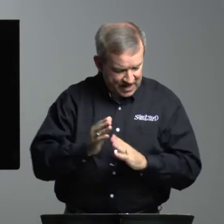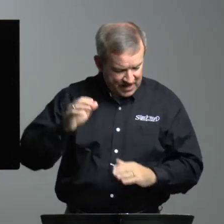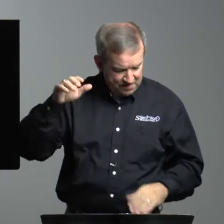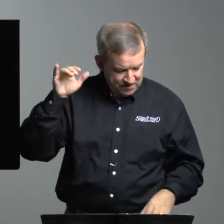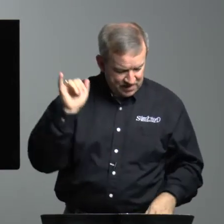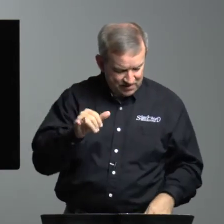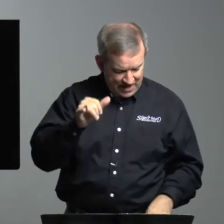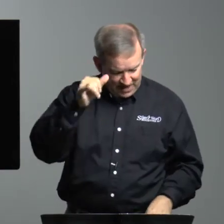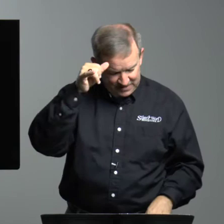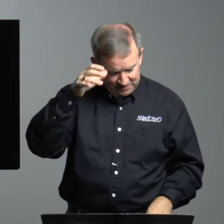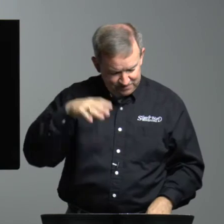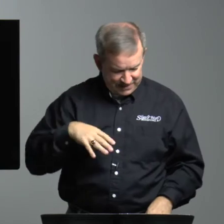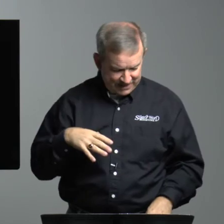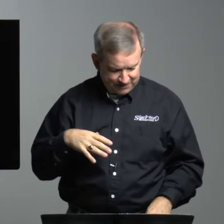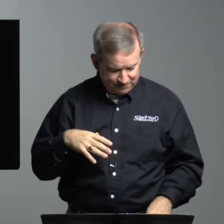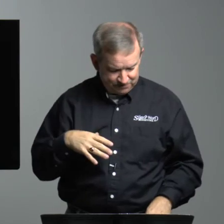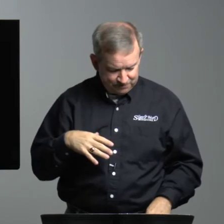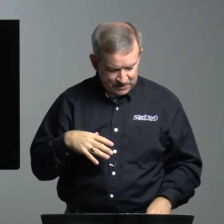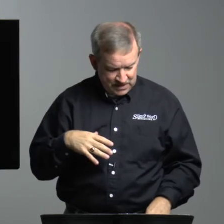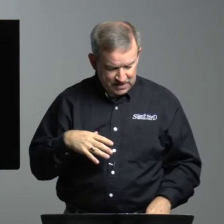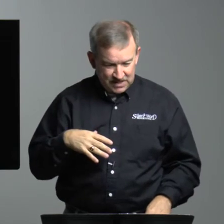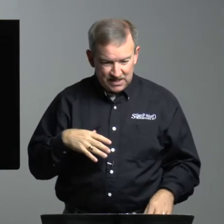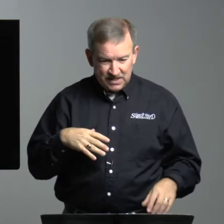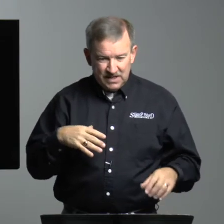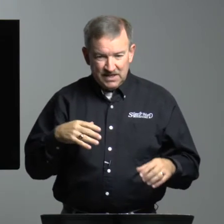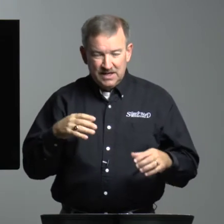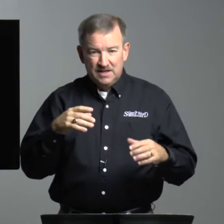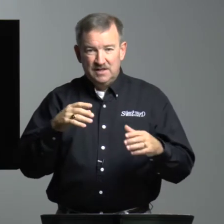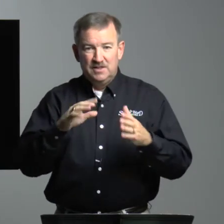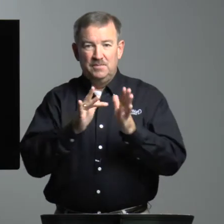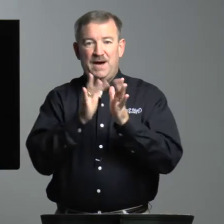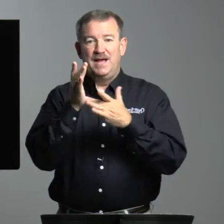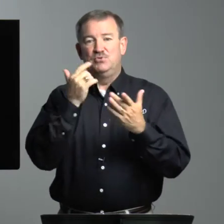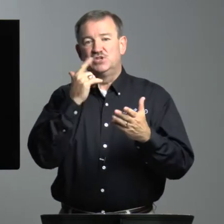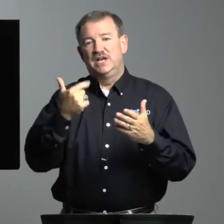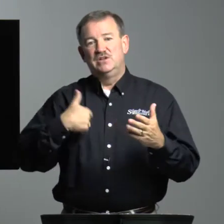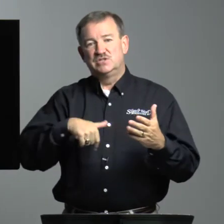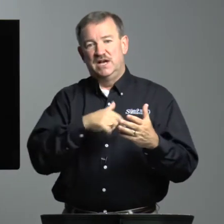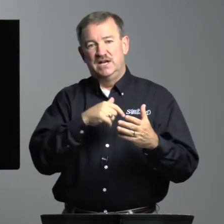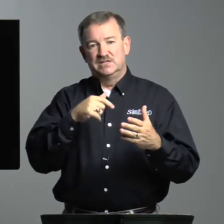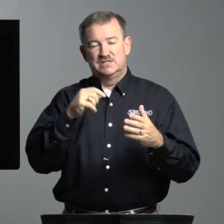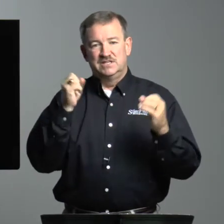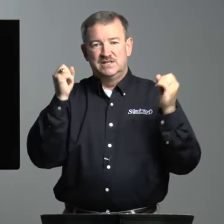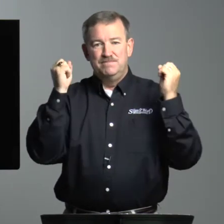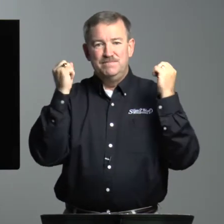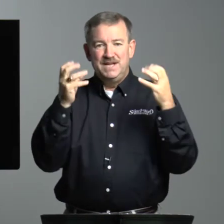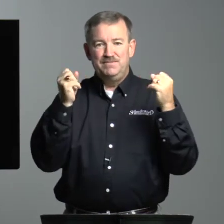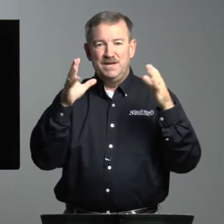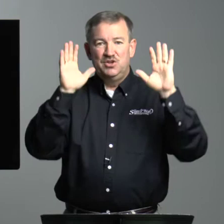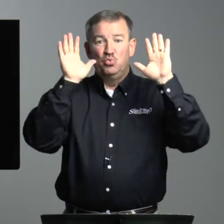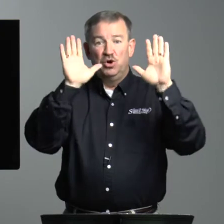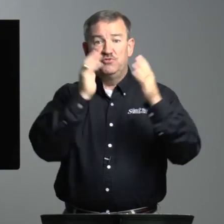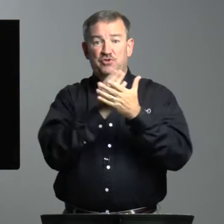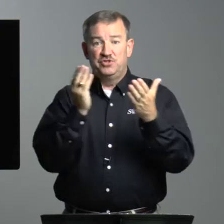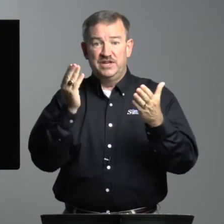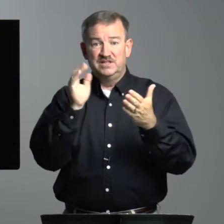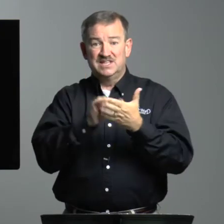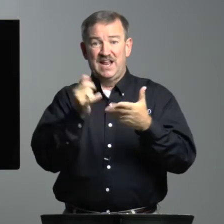that man. The Bible tells us that the many, many wonderful things that